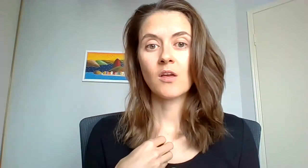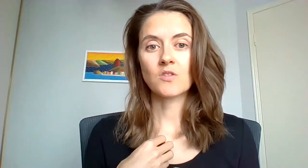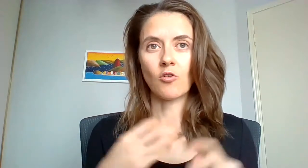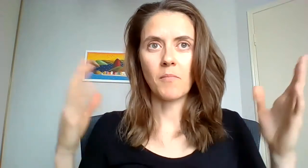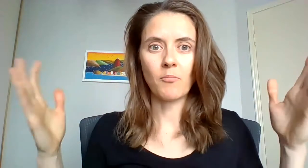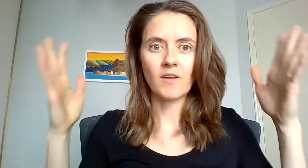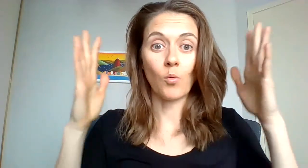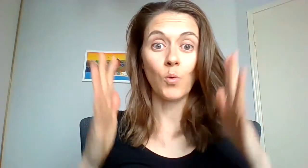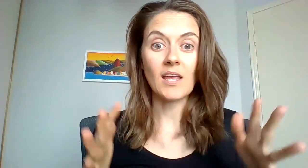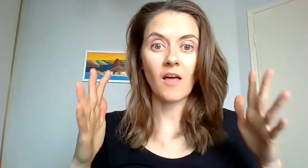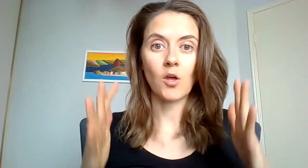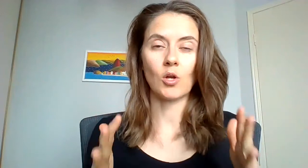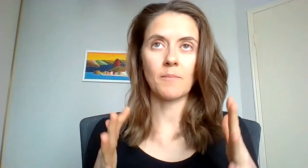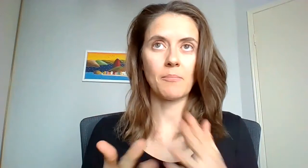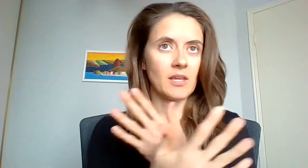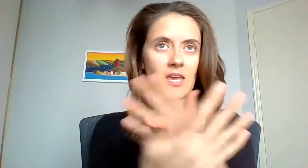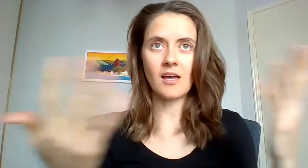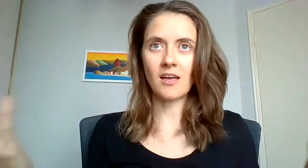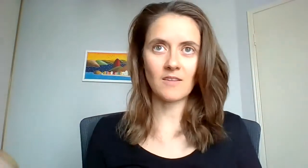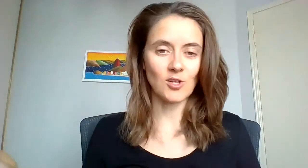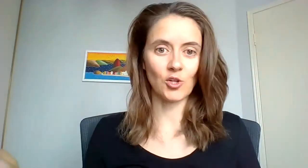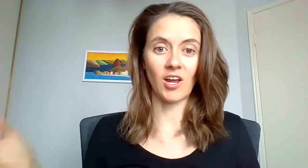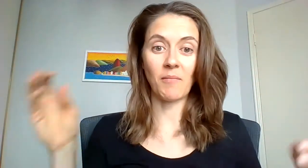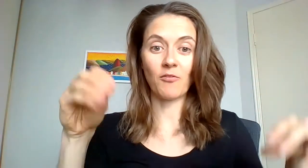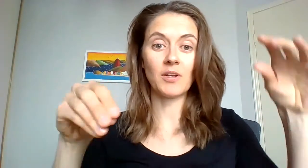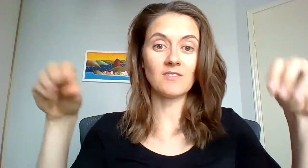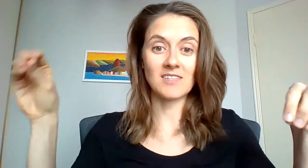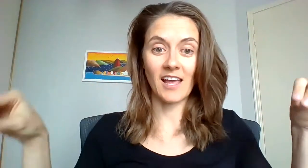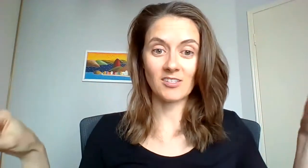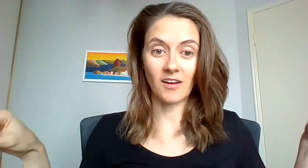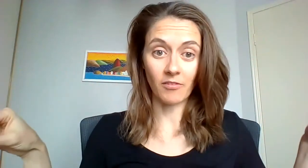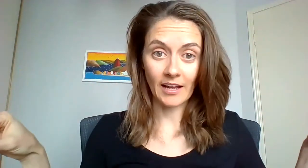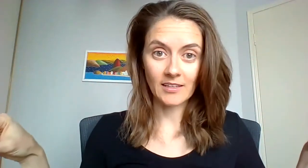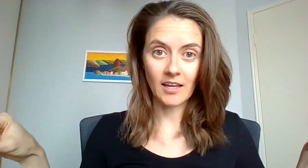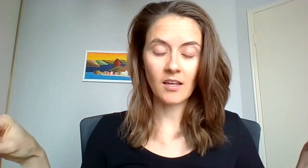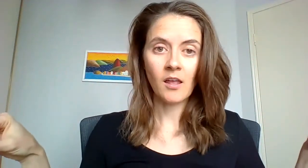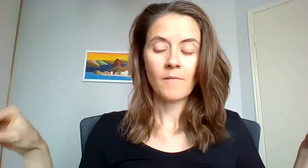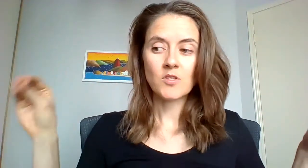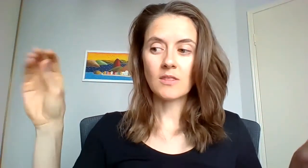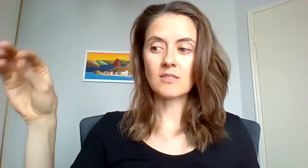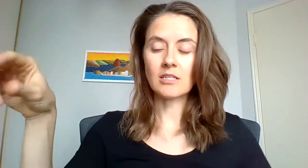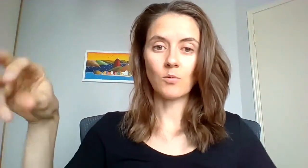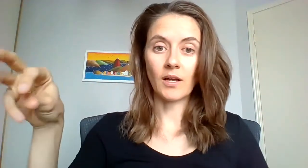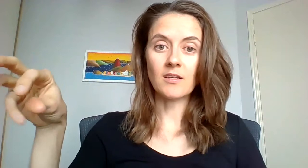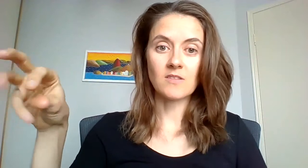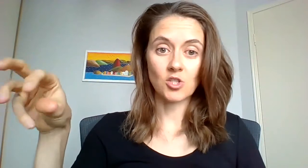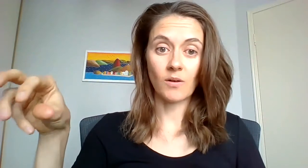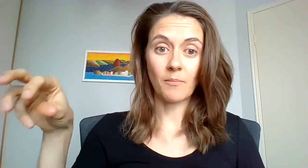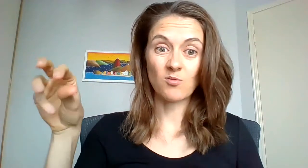so remembering that we are the only people here in this hologram, everyone else is an actor in our reality, so this little one is showing up as